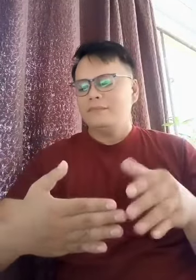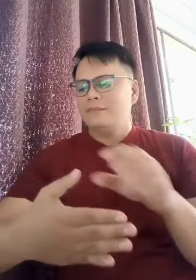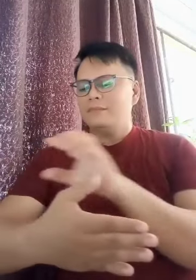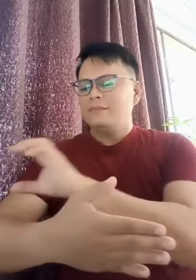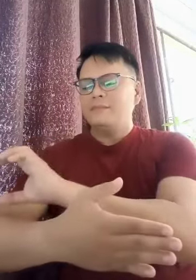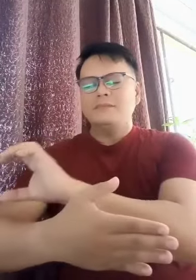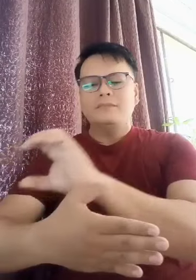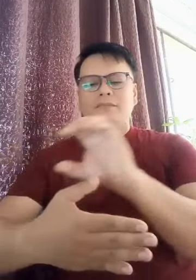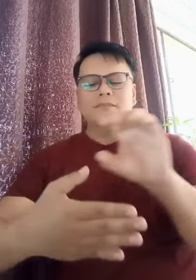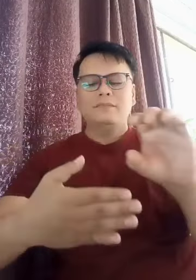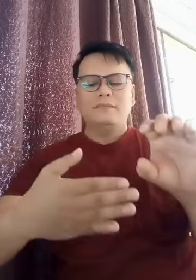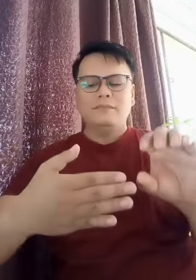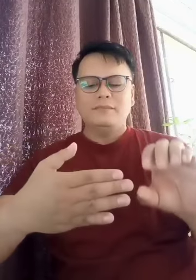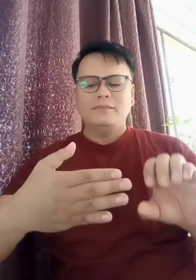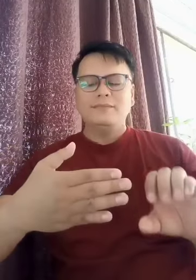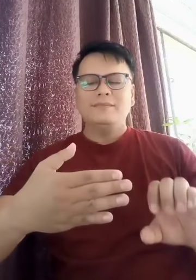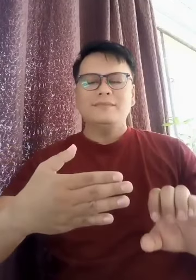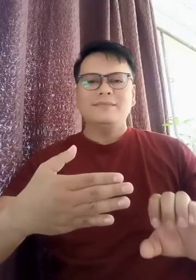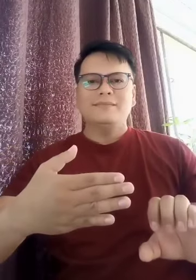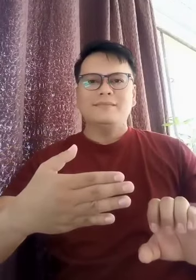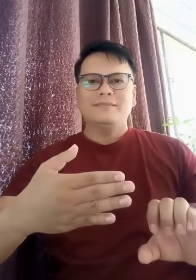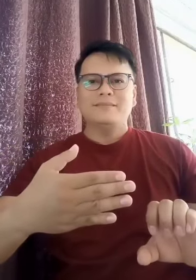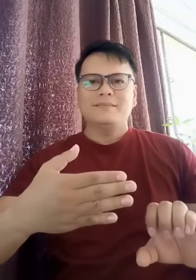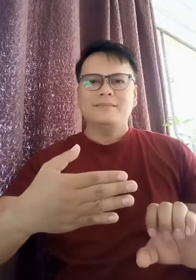the end.